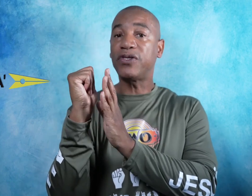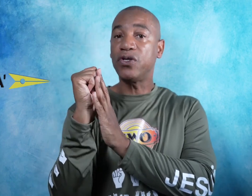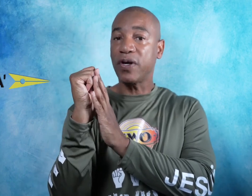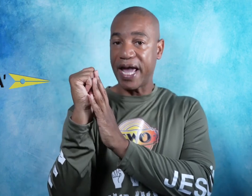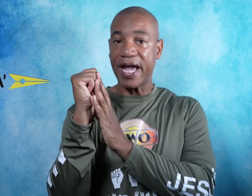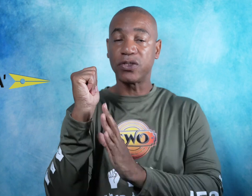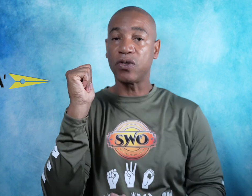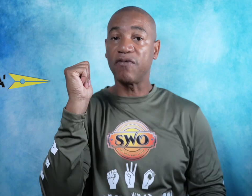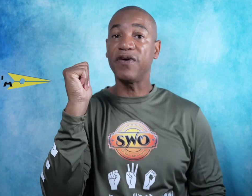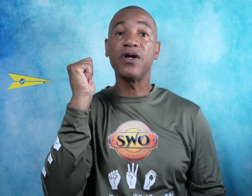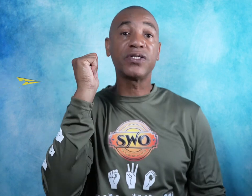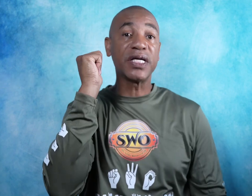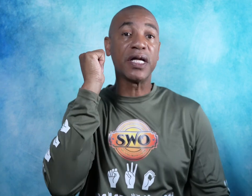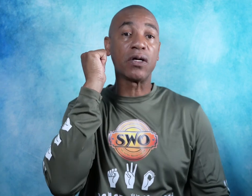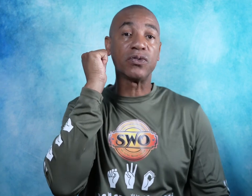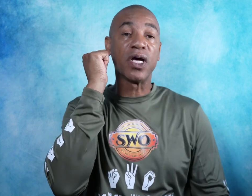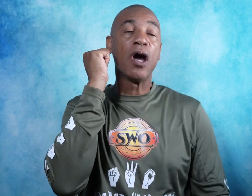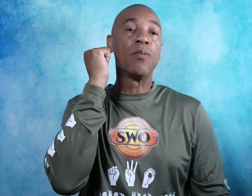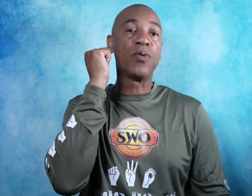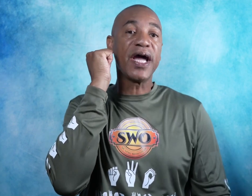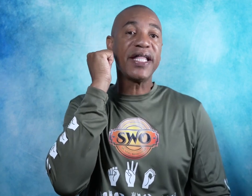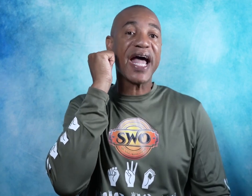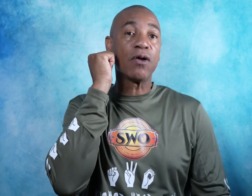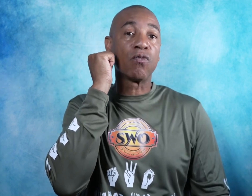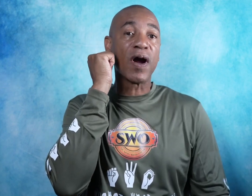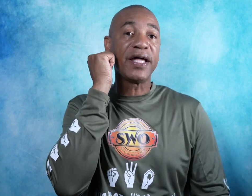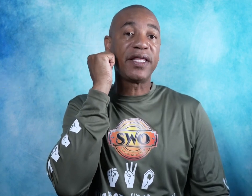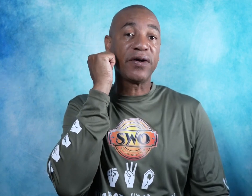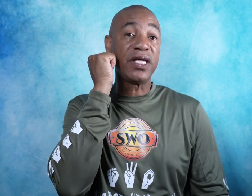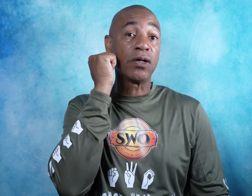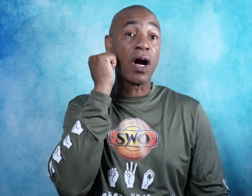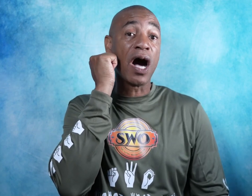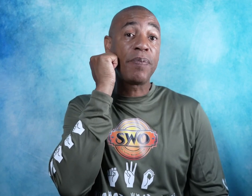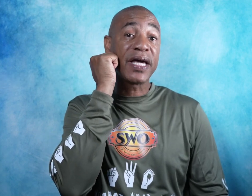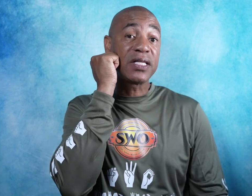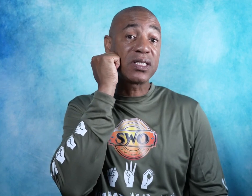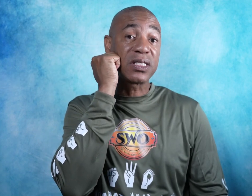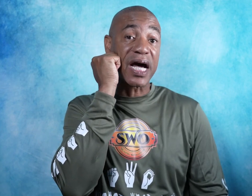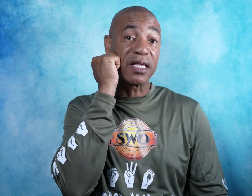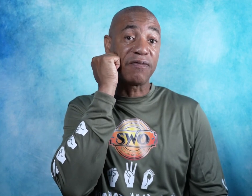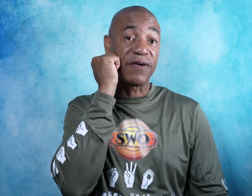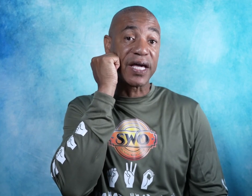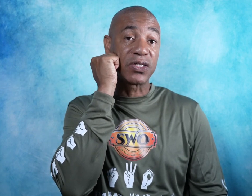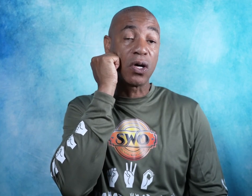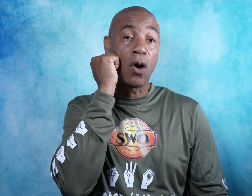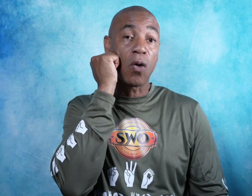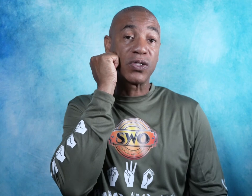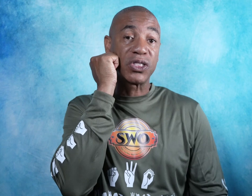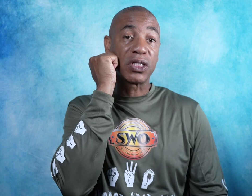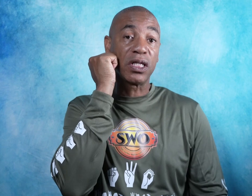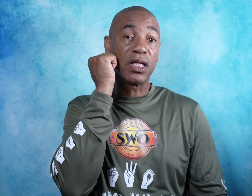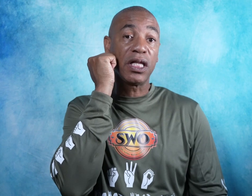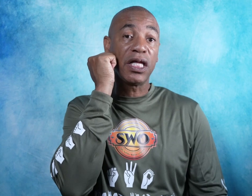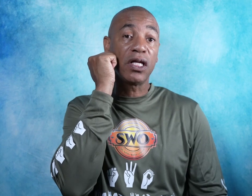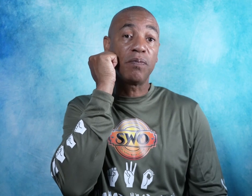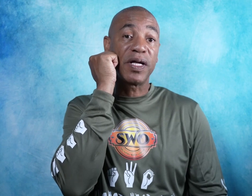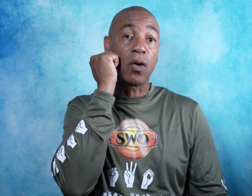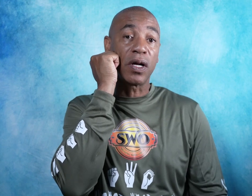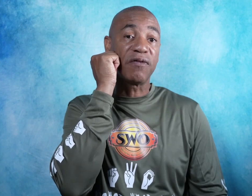your hands or your fingers and knuckles. Bring that right there either up against the side of the face. Or just a little bit on the